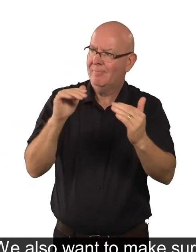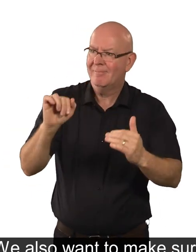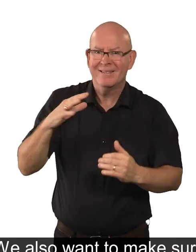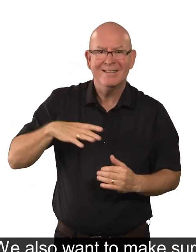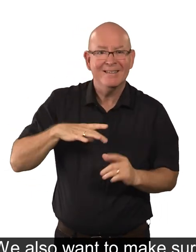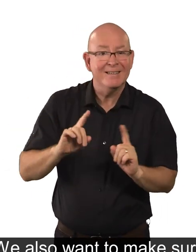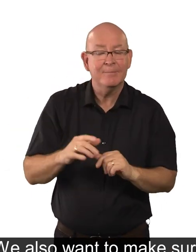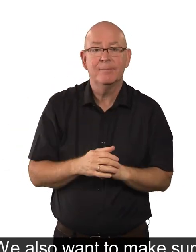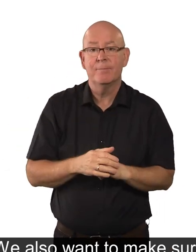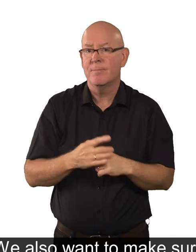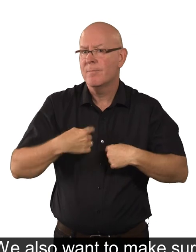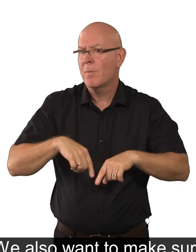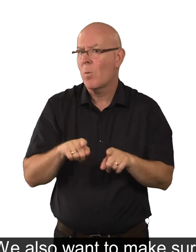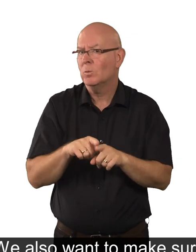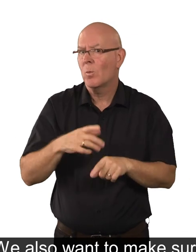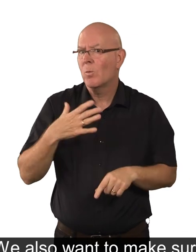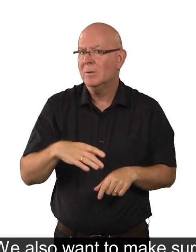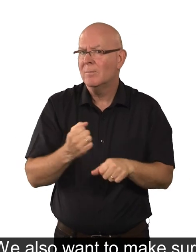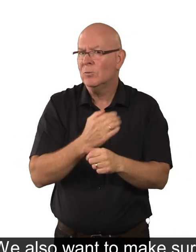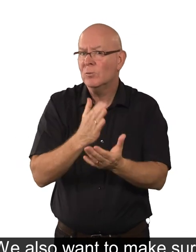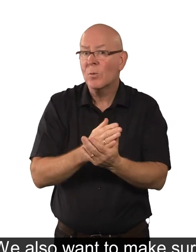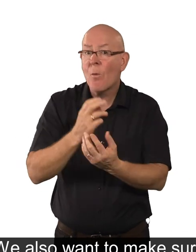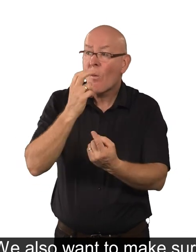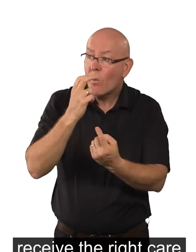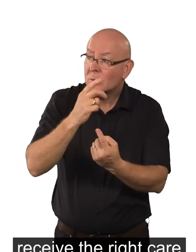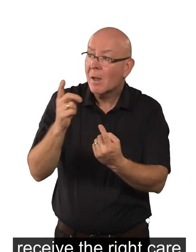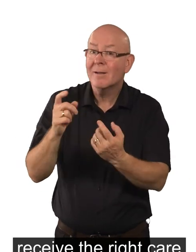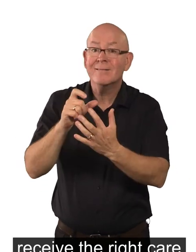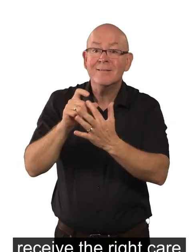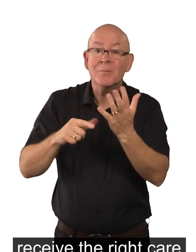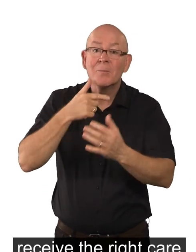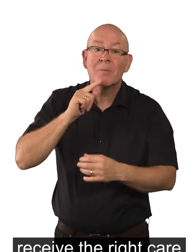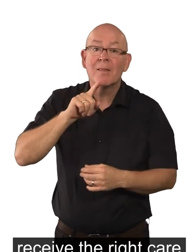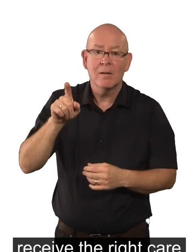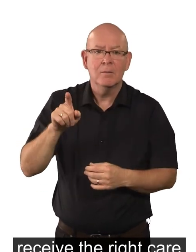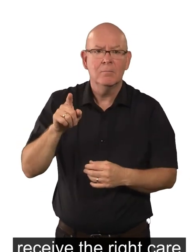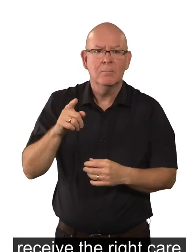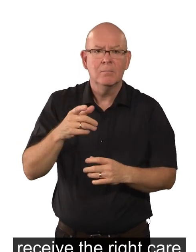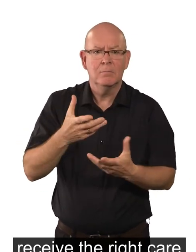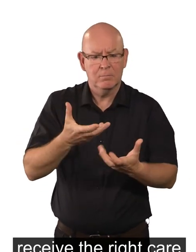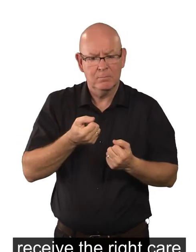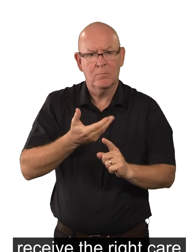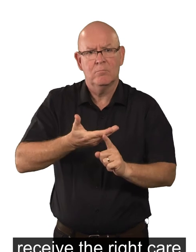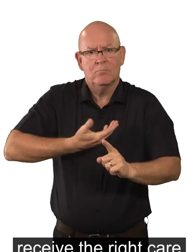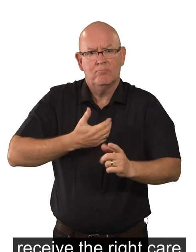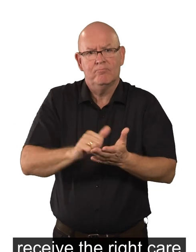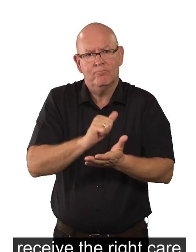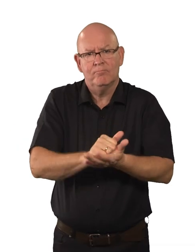We also want to make sure older and disabled people receive the right care and support to live at